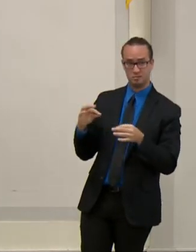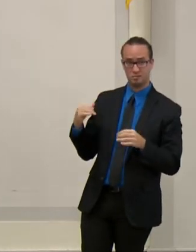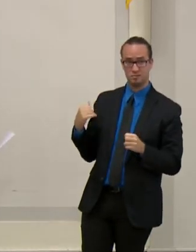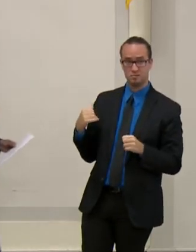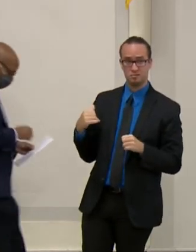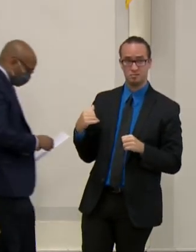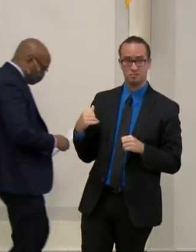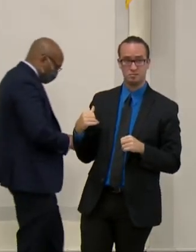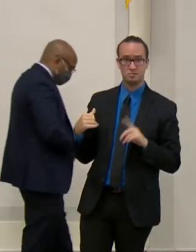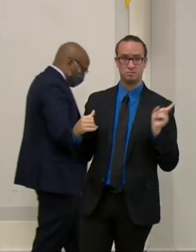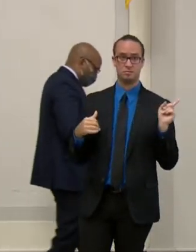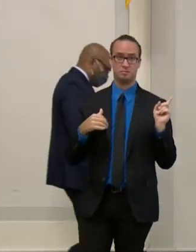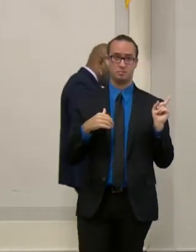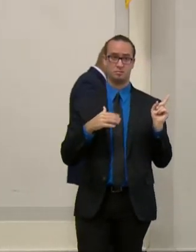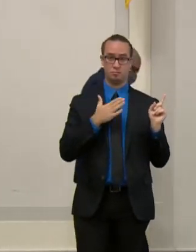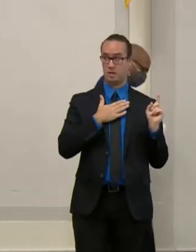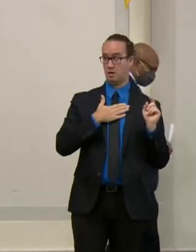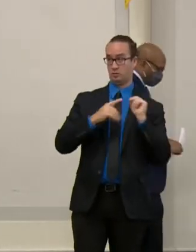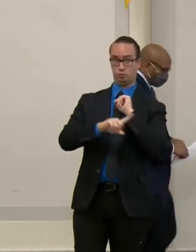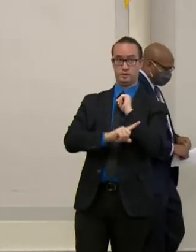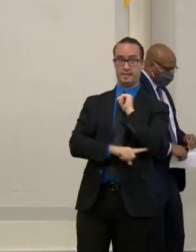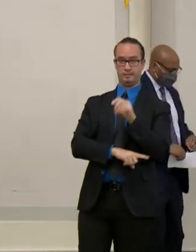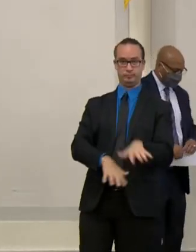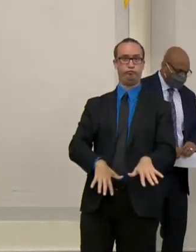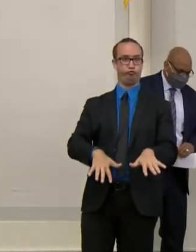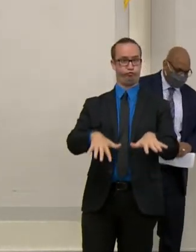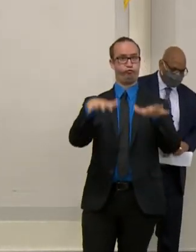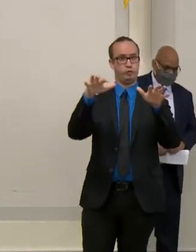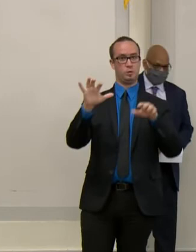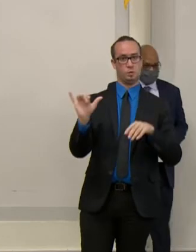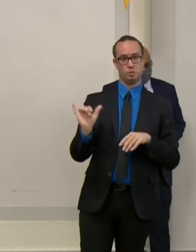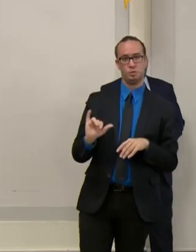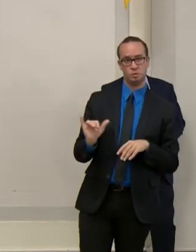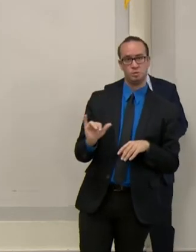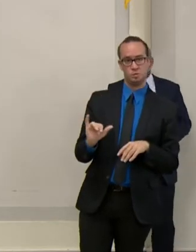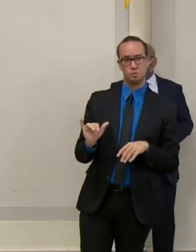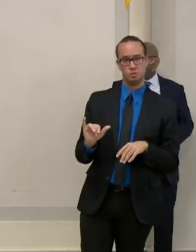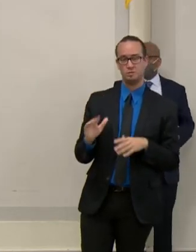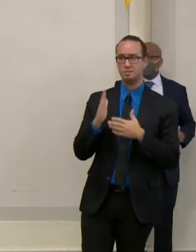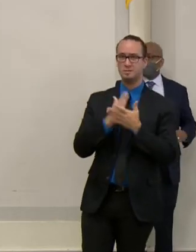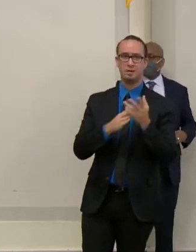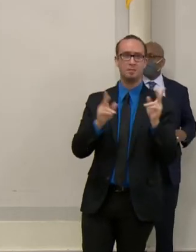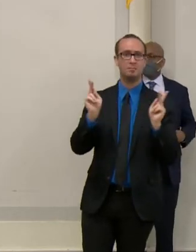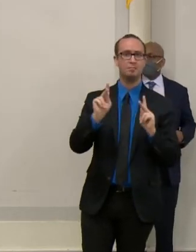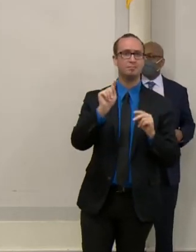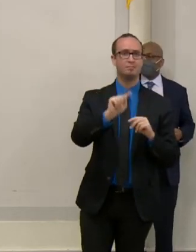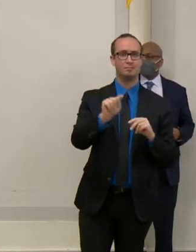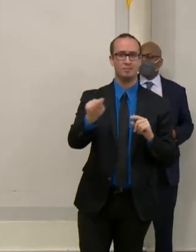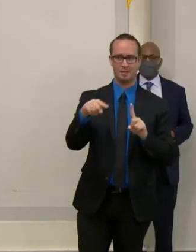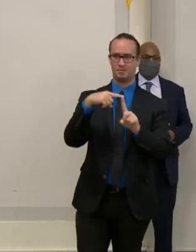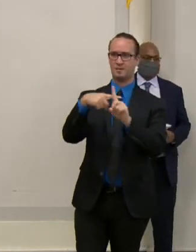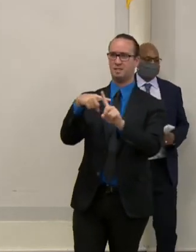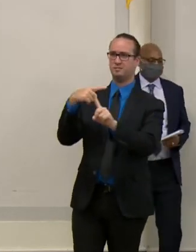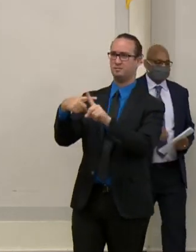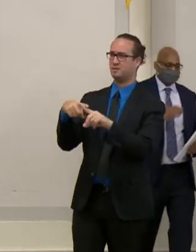my own recycle, but I understand that people are testing positive and people are afraid to come to work. Simple as that.